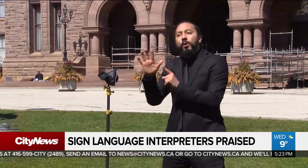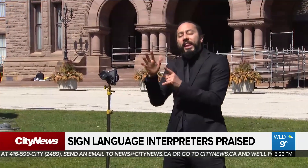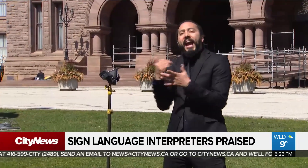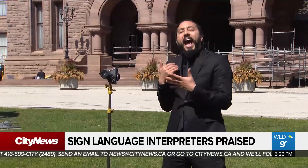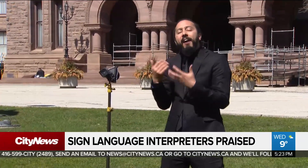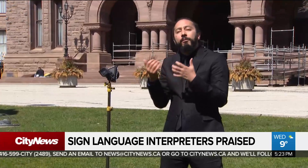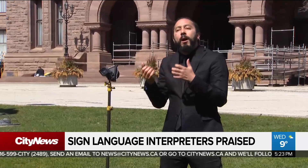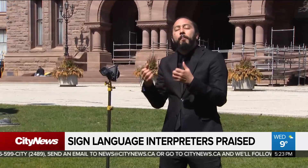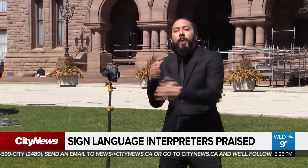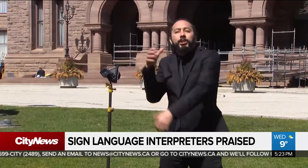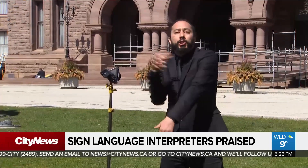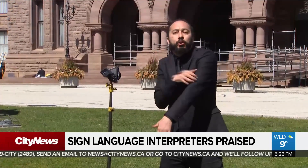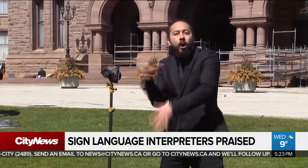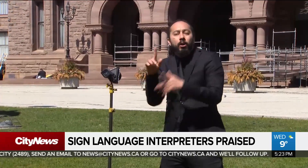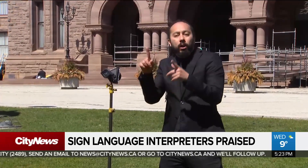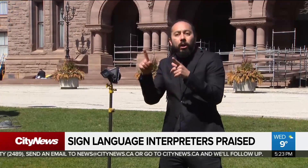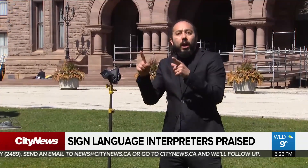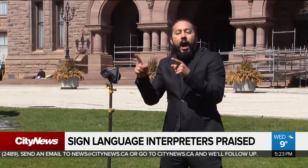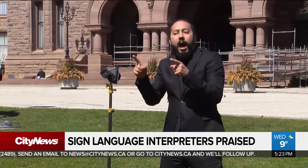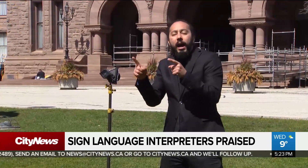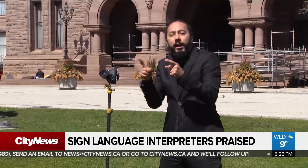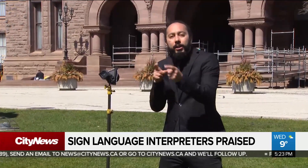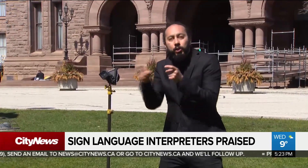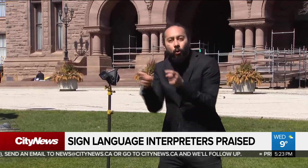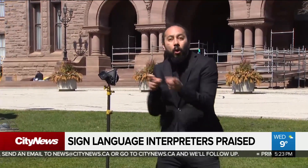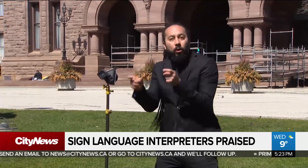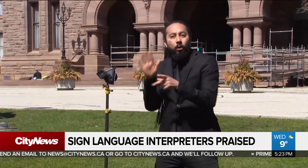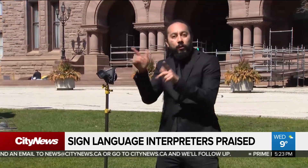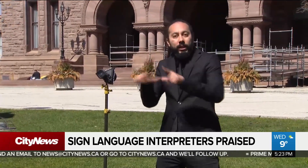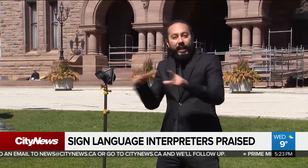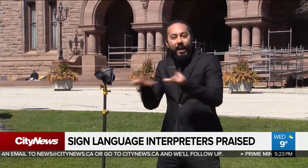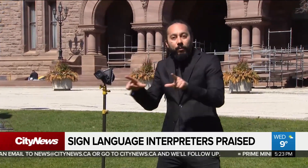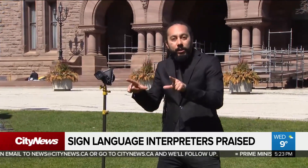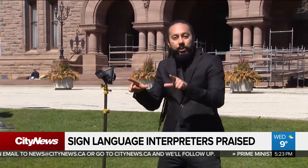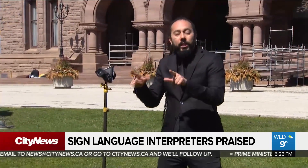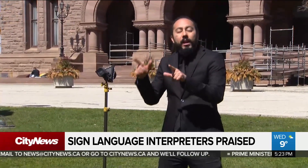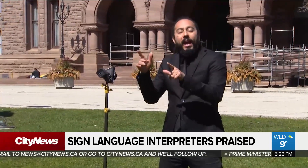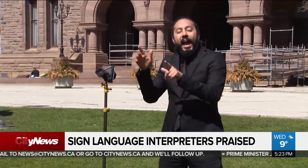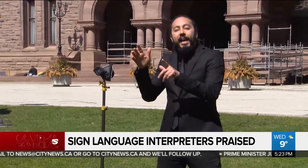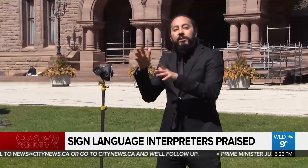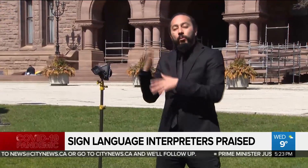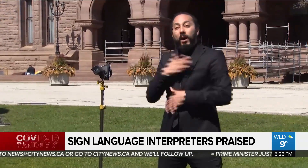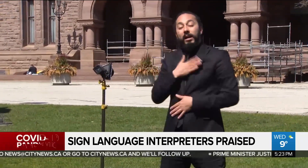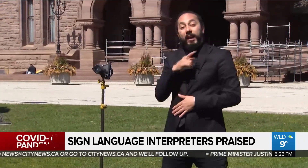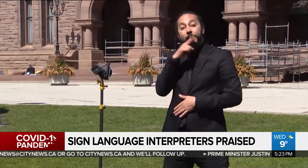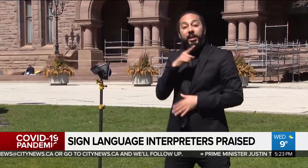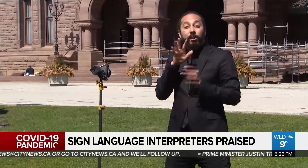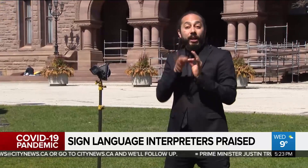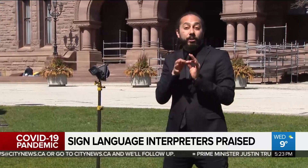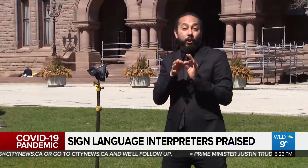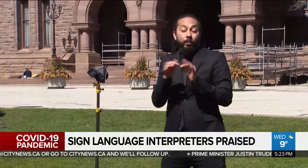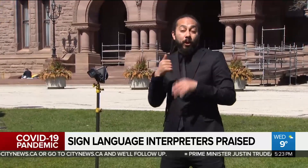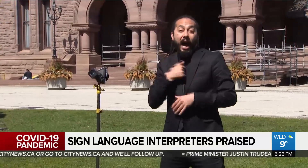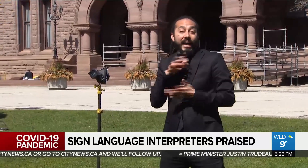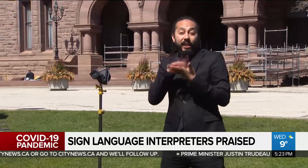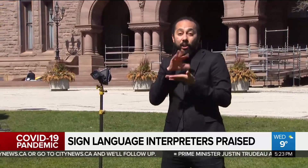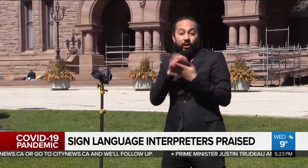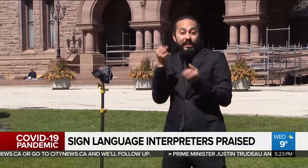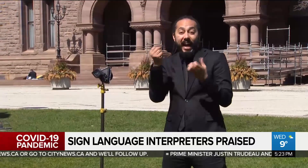they have a much stronger control over the language. And whereas I'm a hearing interpreter and I didn't learn sign